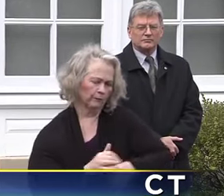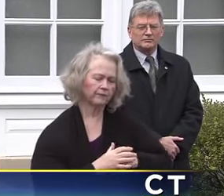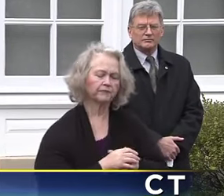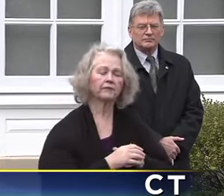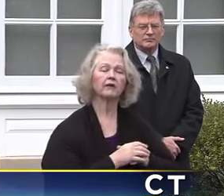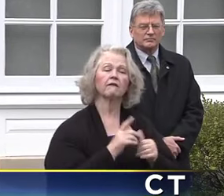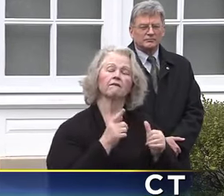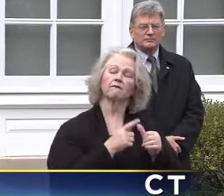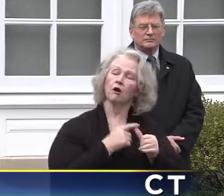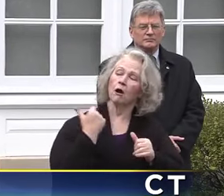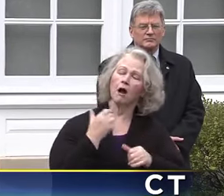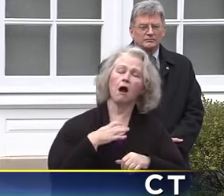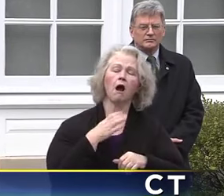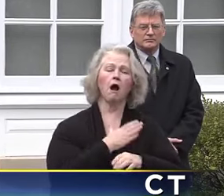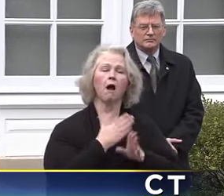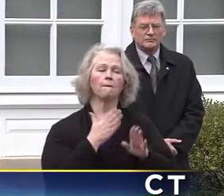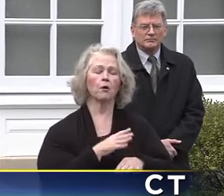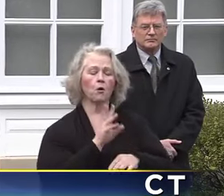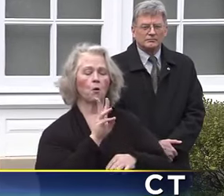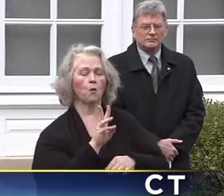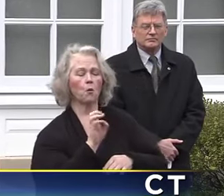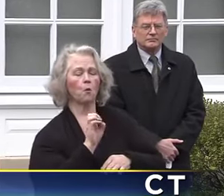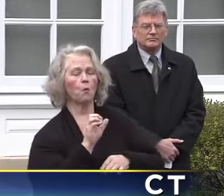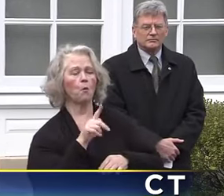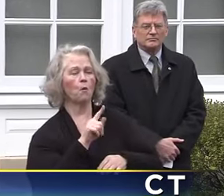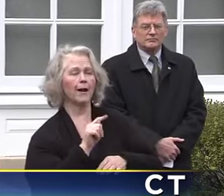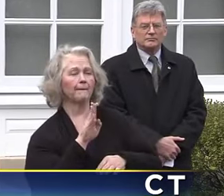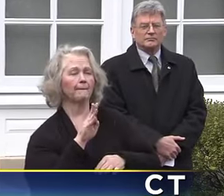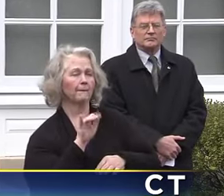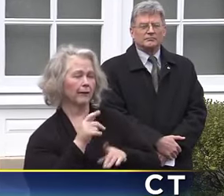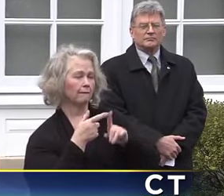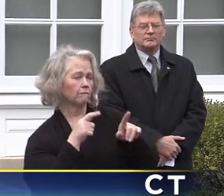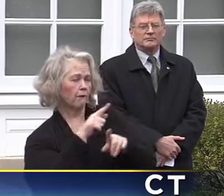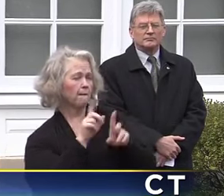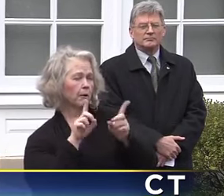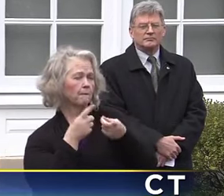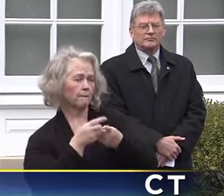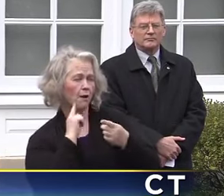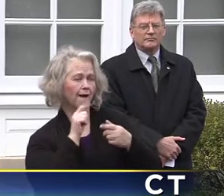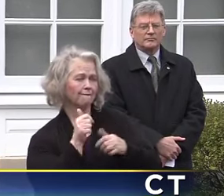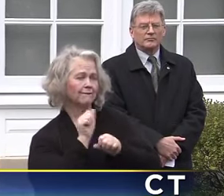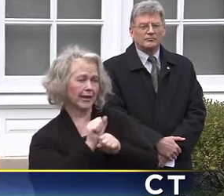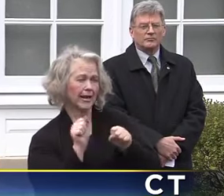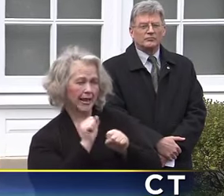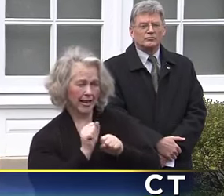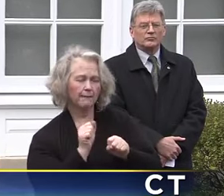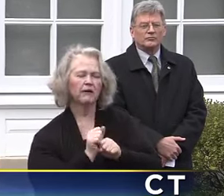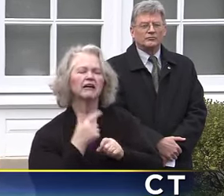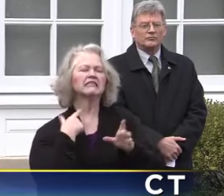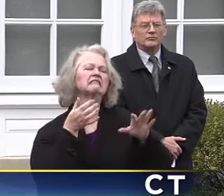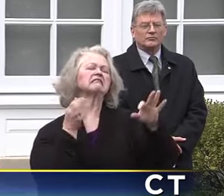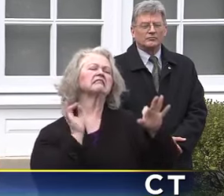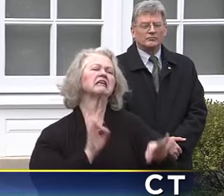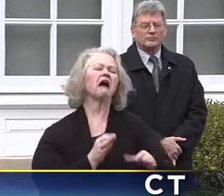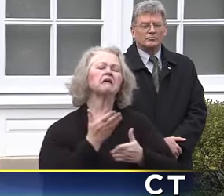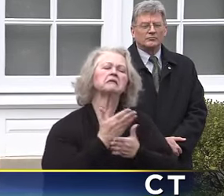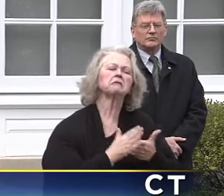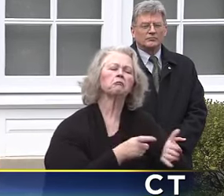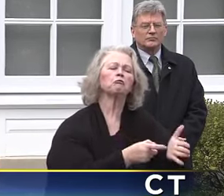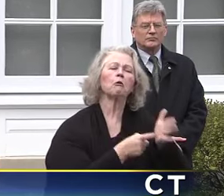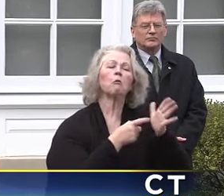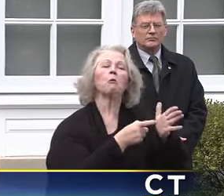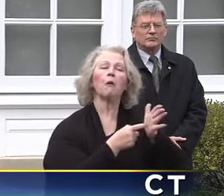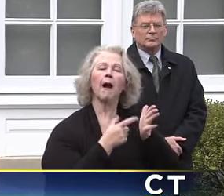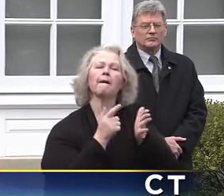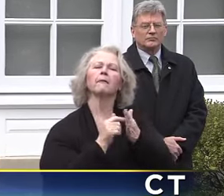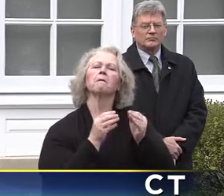Commissioner Westby's here and really under Commissioner Westby's leadership at DOL, we've really taken the lead in relaxing certain requirements for individuals to